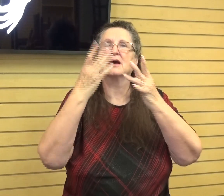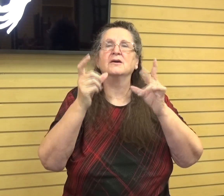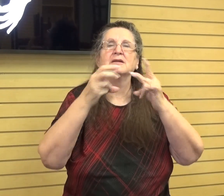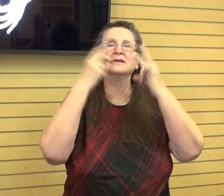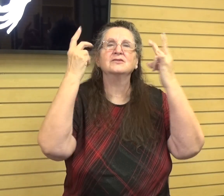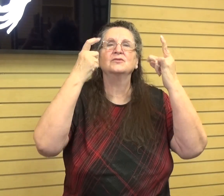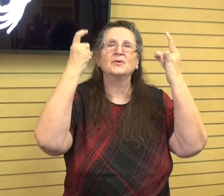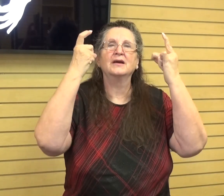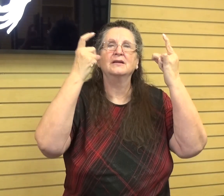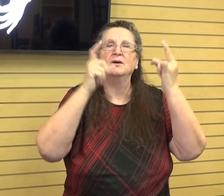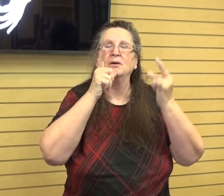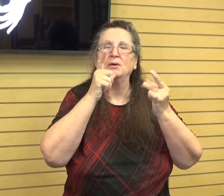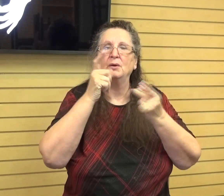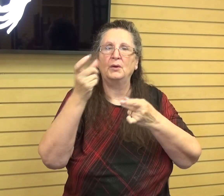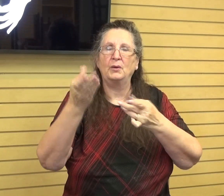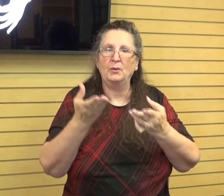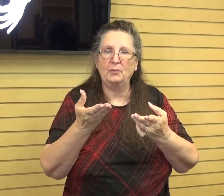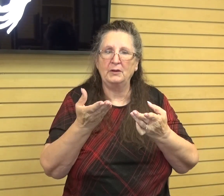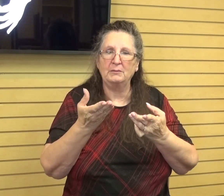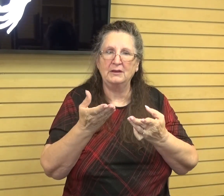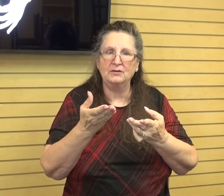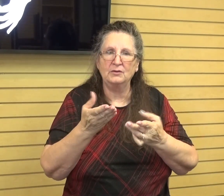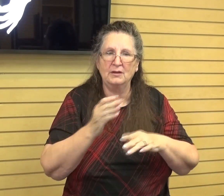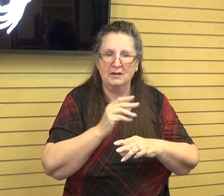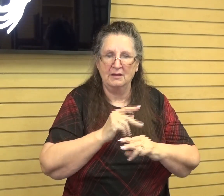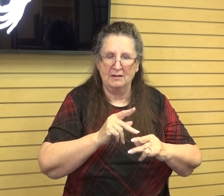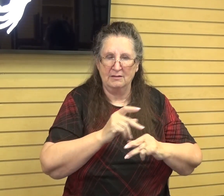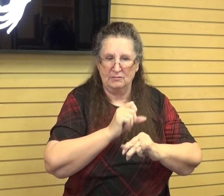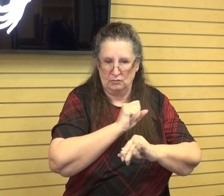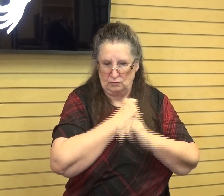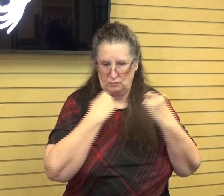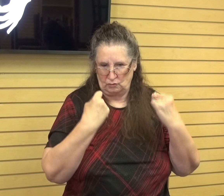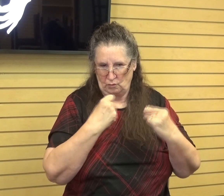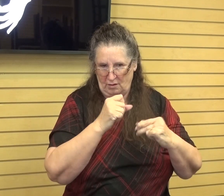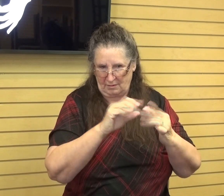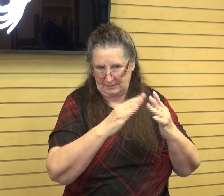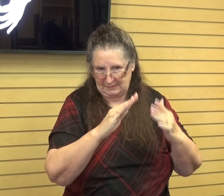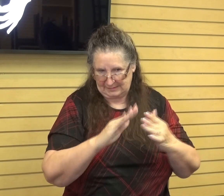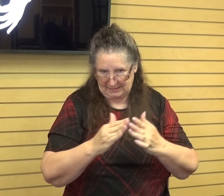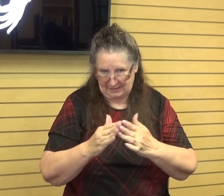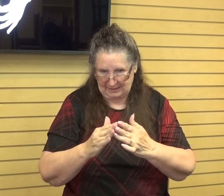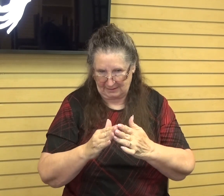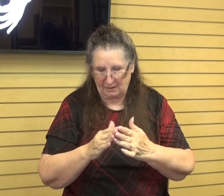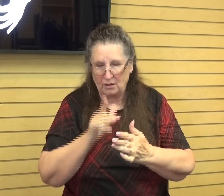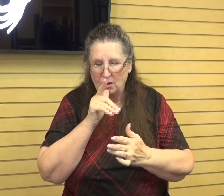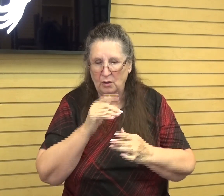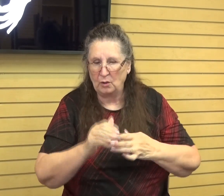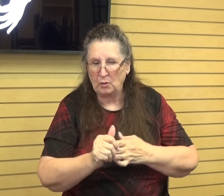Who will bring me to the fortified cities? Who will lead me to Edom?